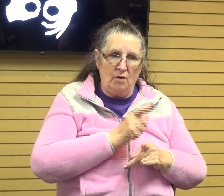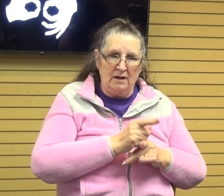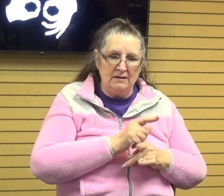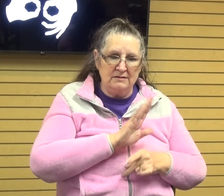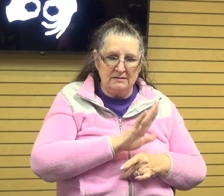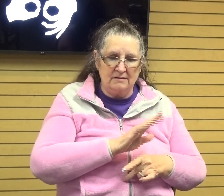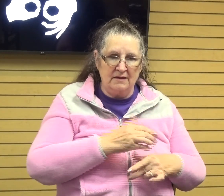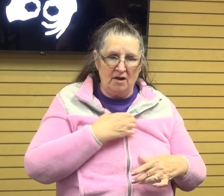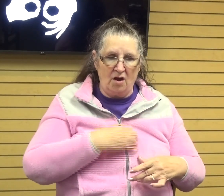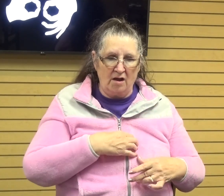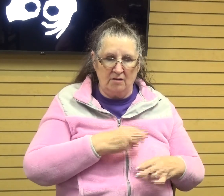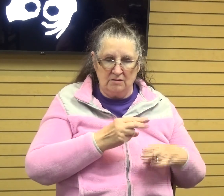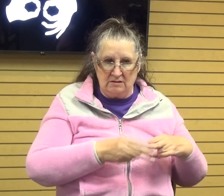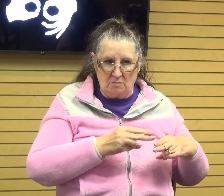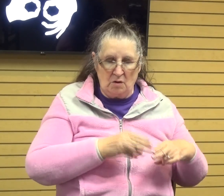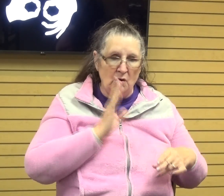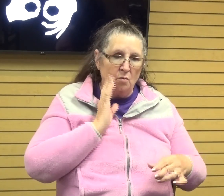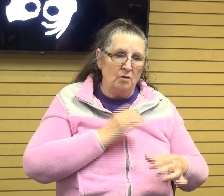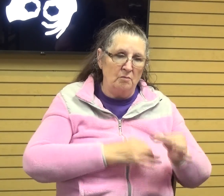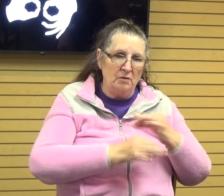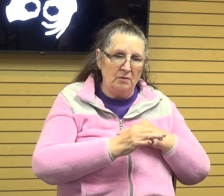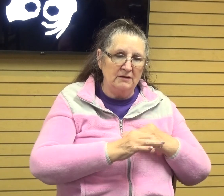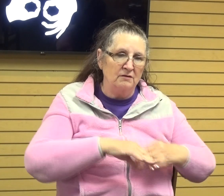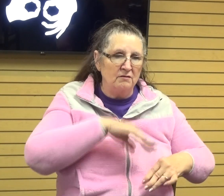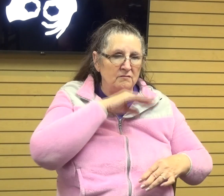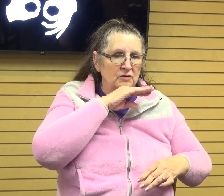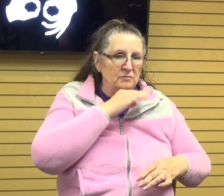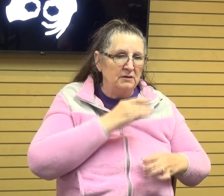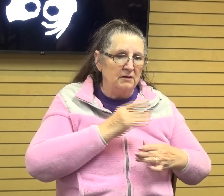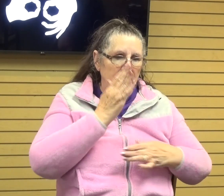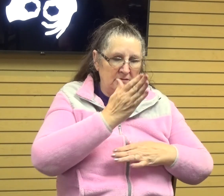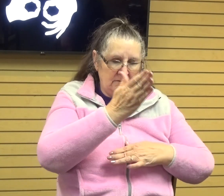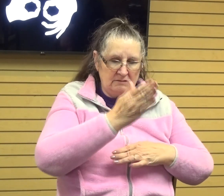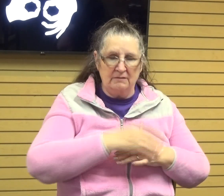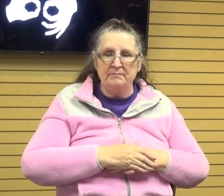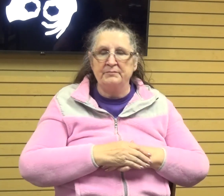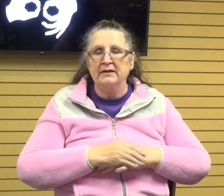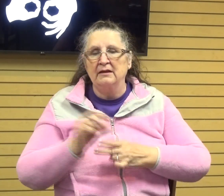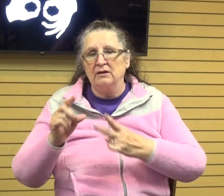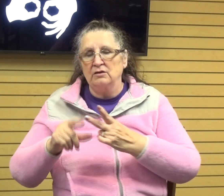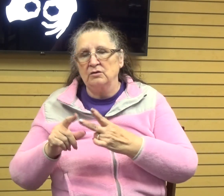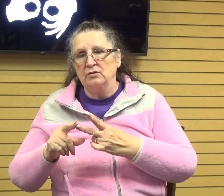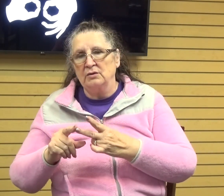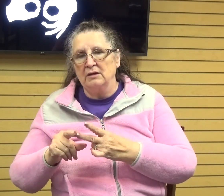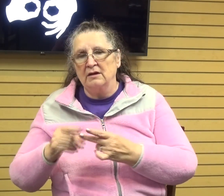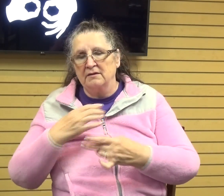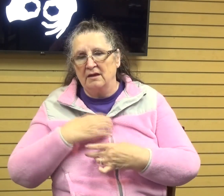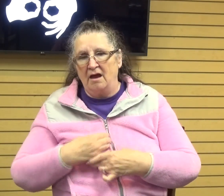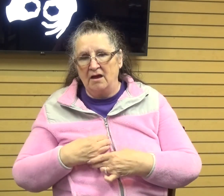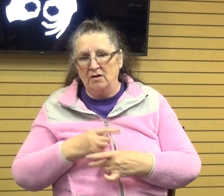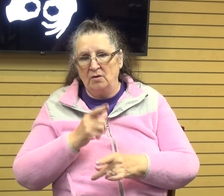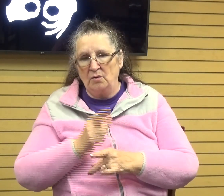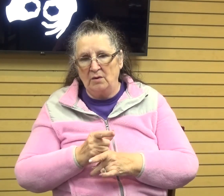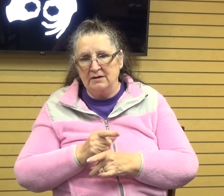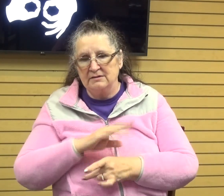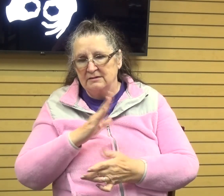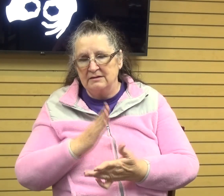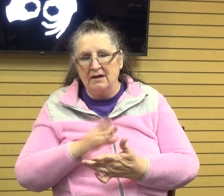and will be replaced by fullness in the days to come. And two, there is a hunger that the righteous never need to suffer.